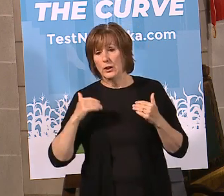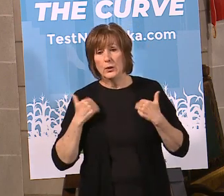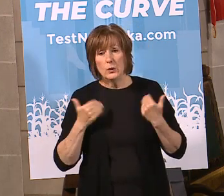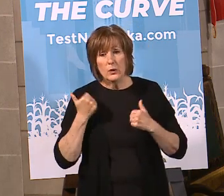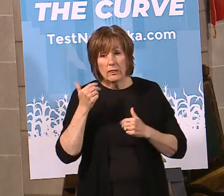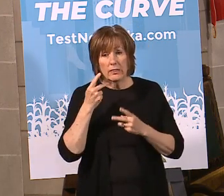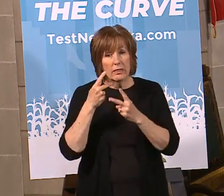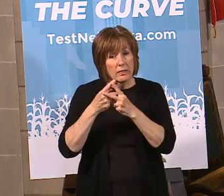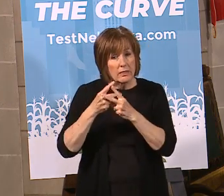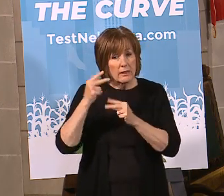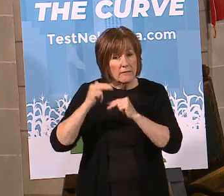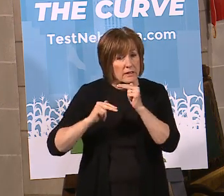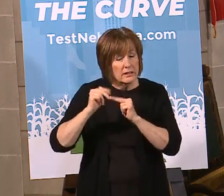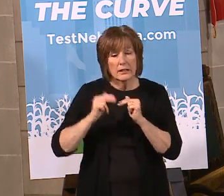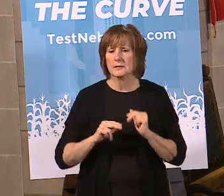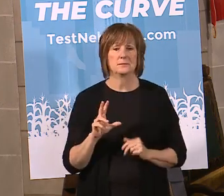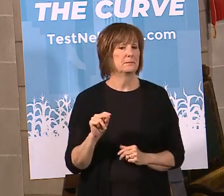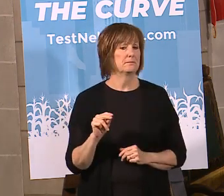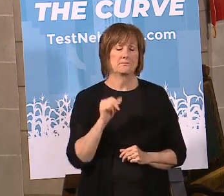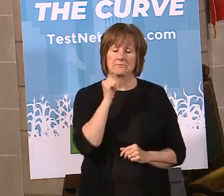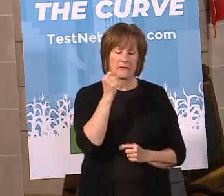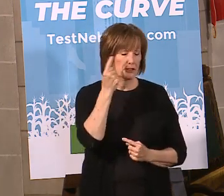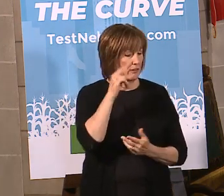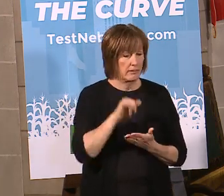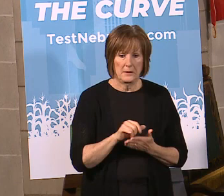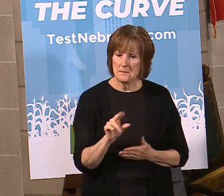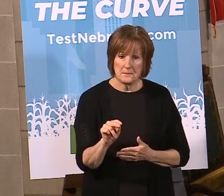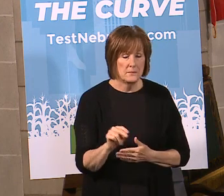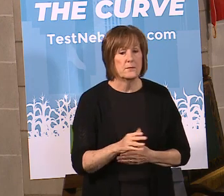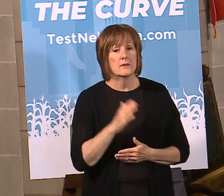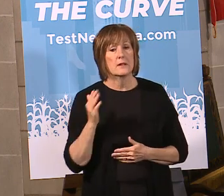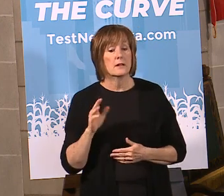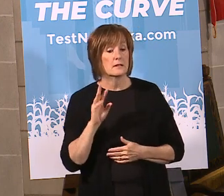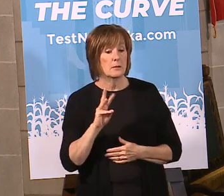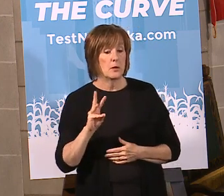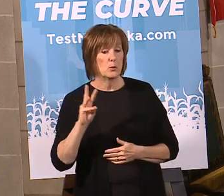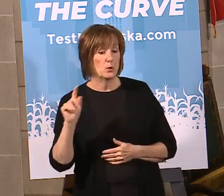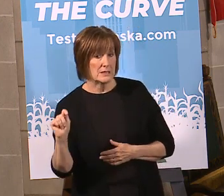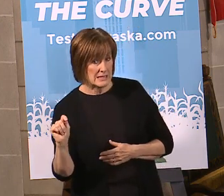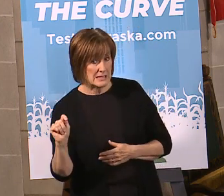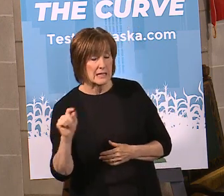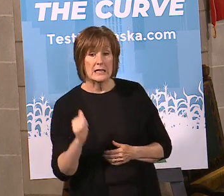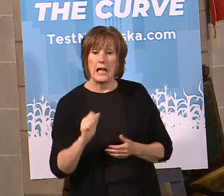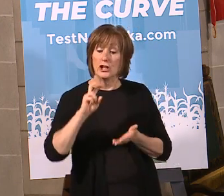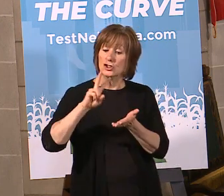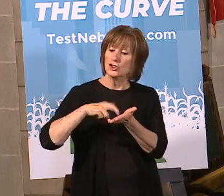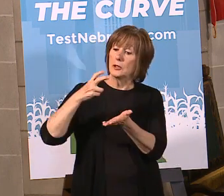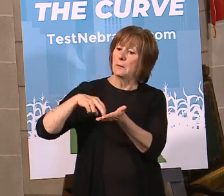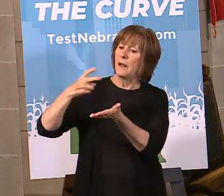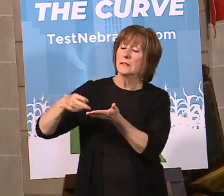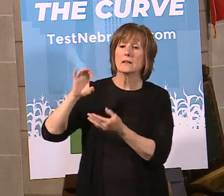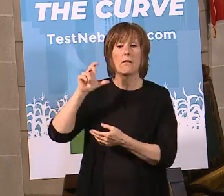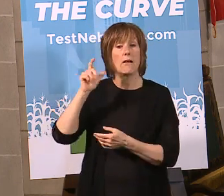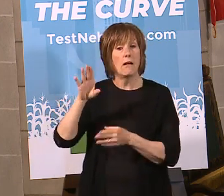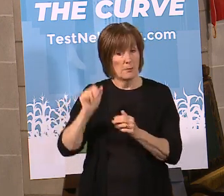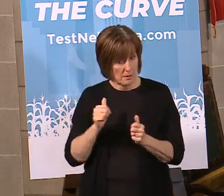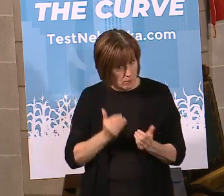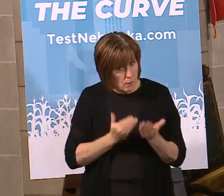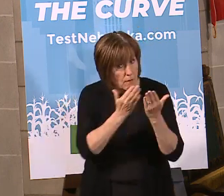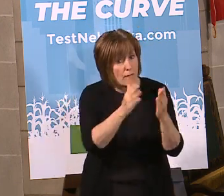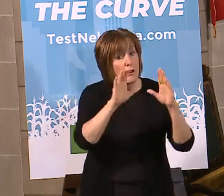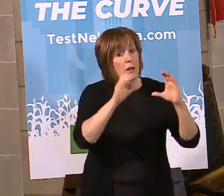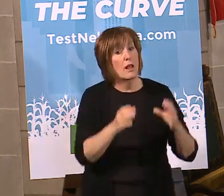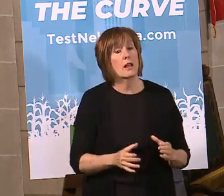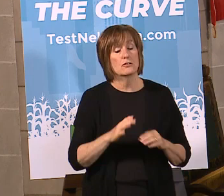not considering that either. Marion Bailey, WWT, can a gymnastics club begin offering classes again on May